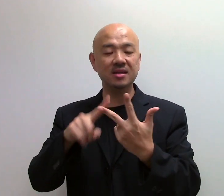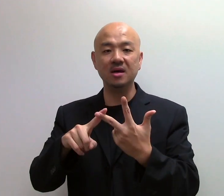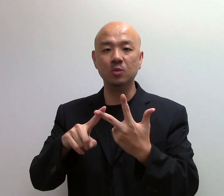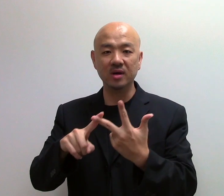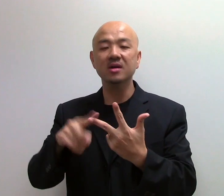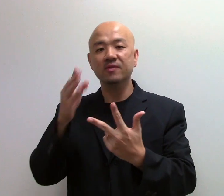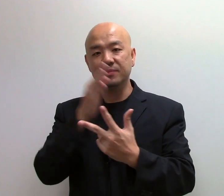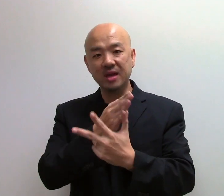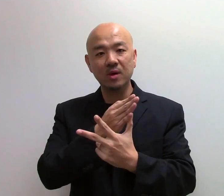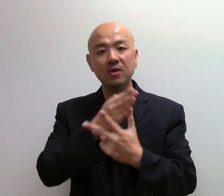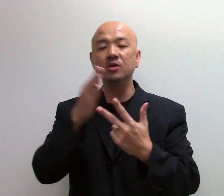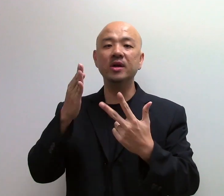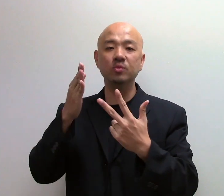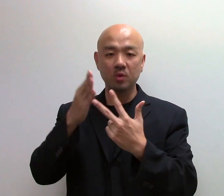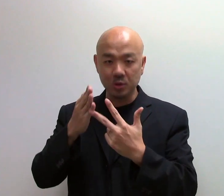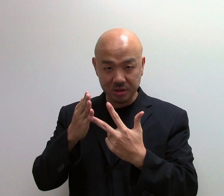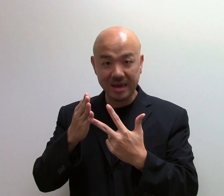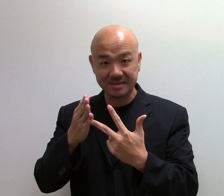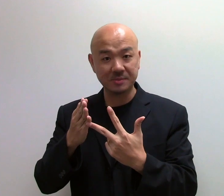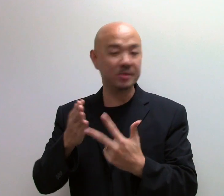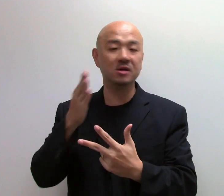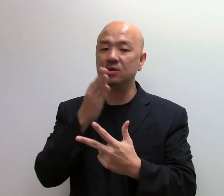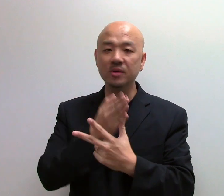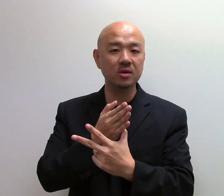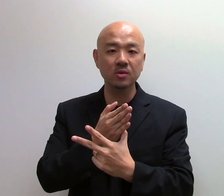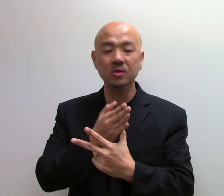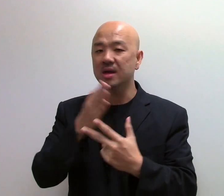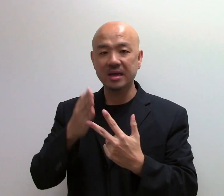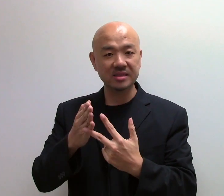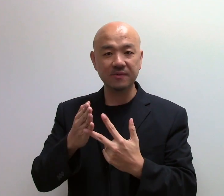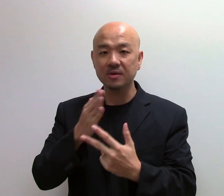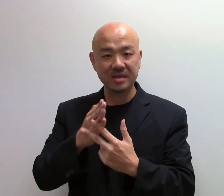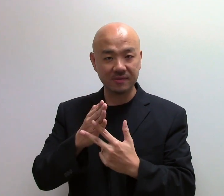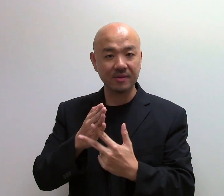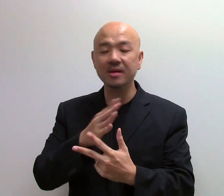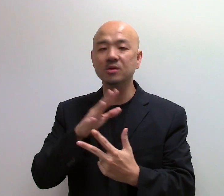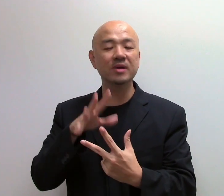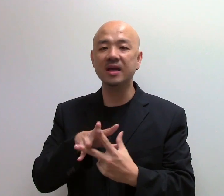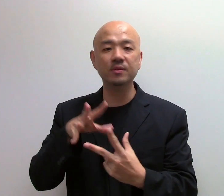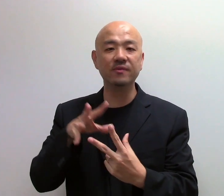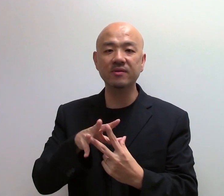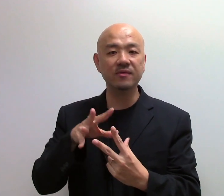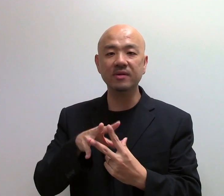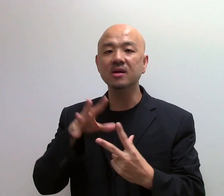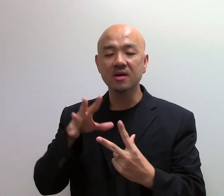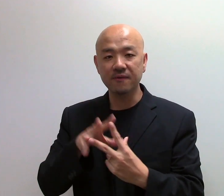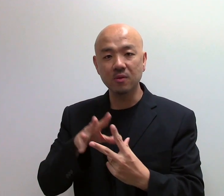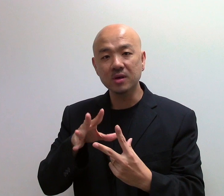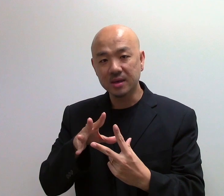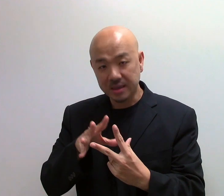in their work from day 1 all the way to promotional exams. Because only you can save yourself, alright? You really have to be very, very focused.